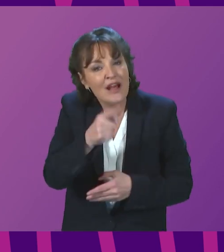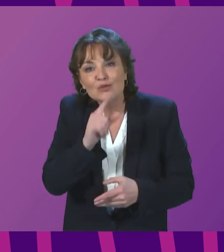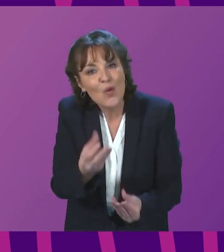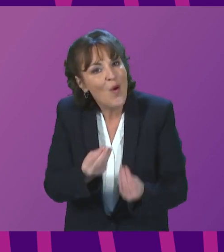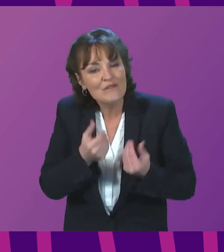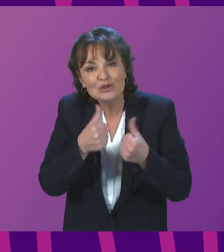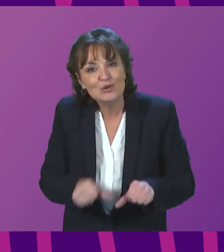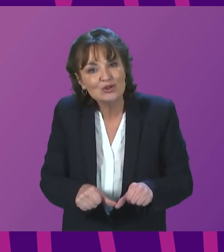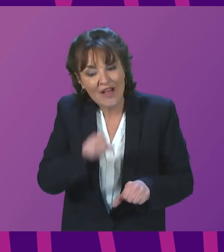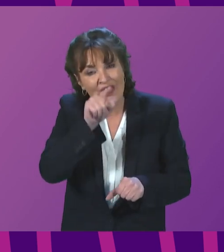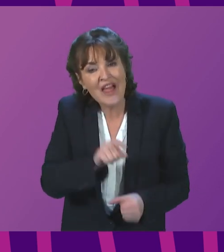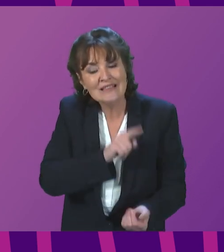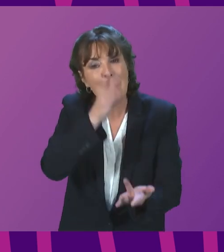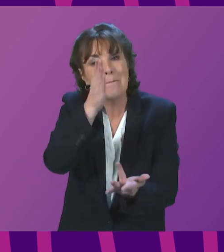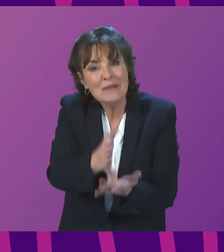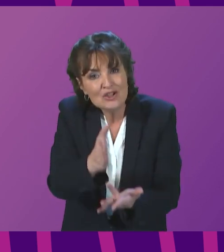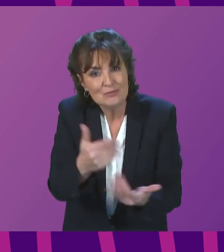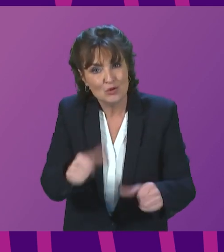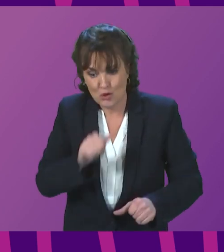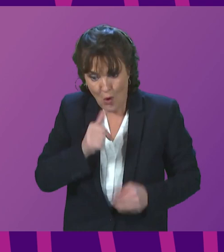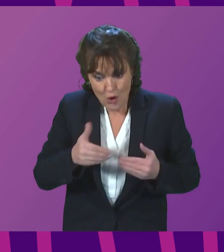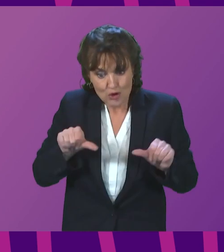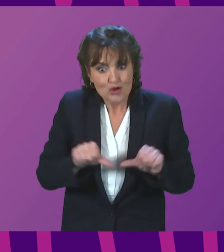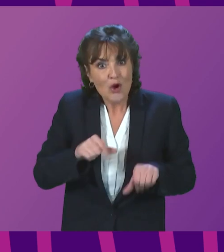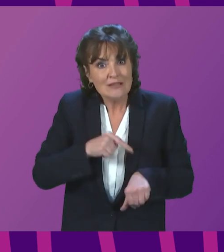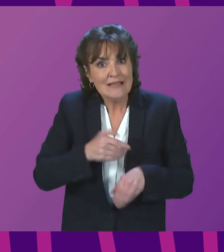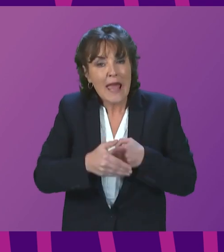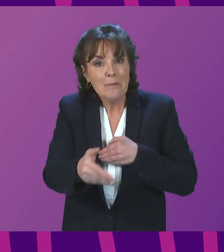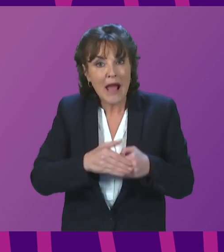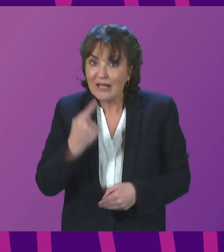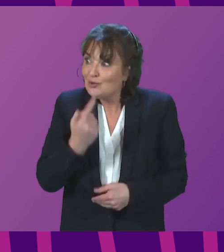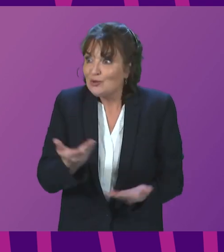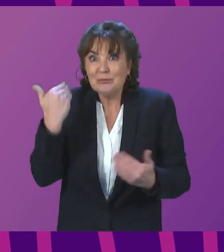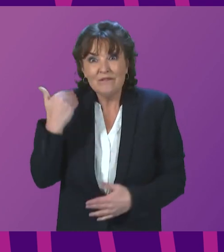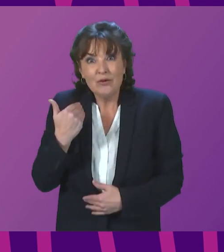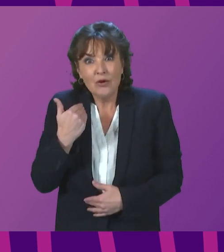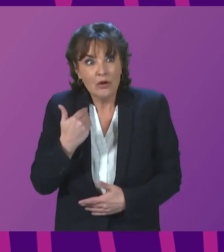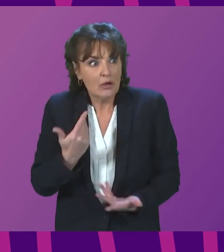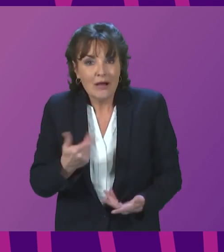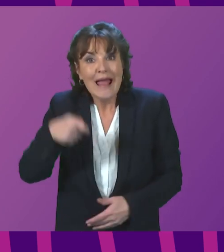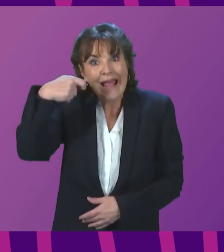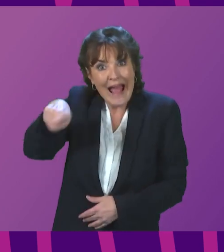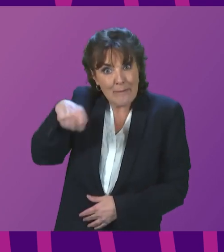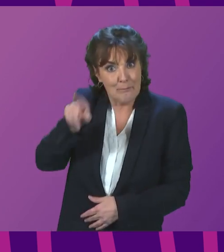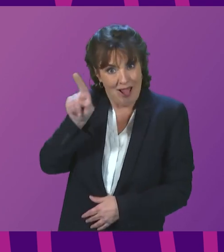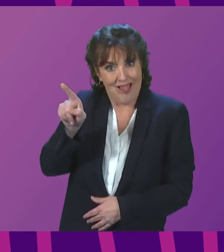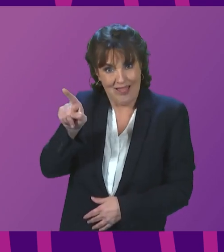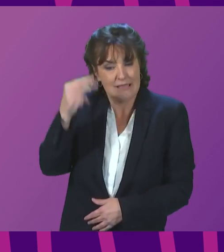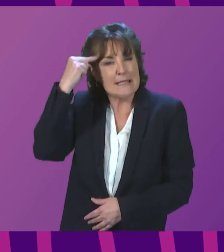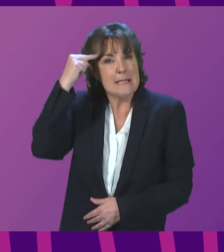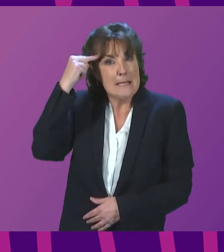to the immediate challenges we're facing. I set out in some detail the timescales that would be involved. Campbell, the one that is